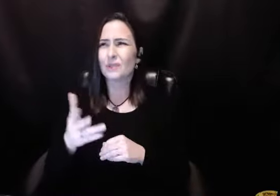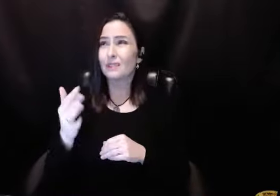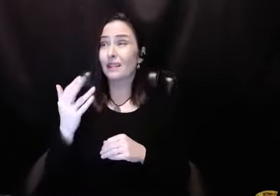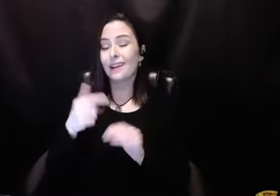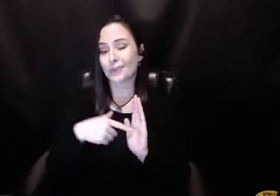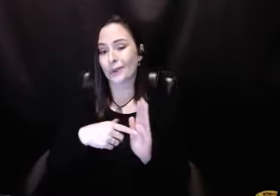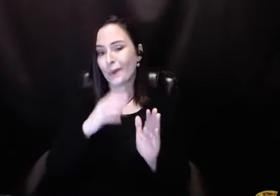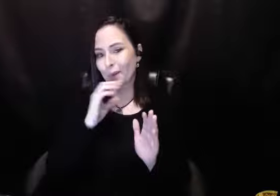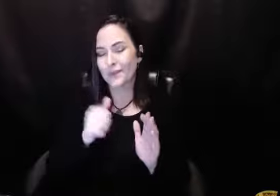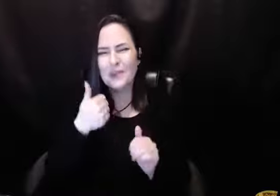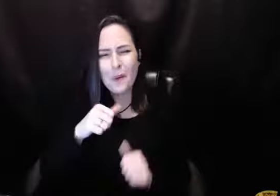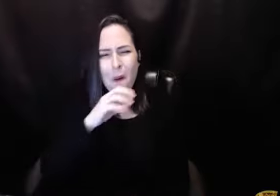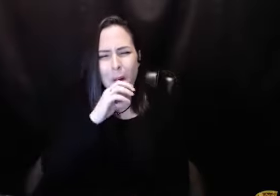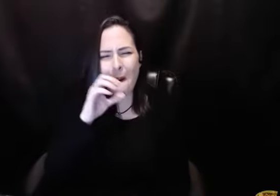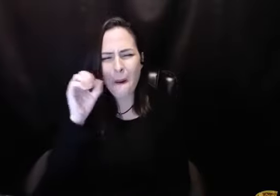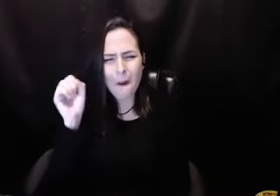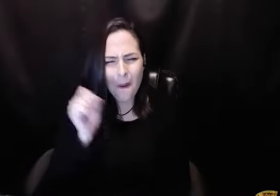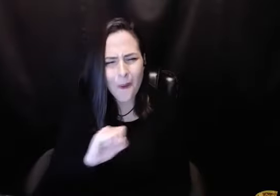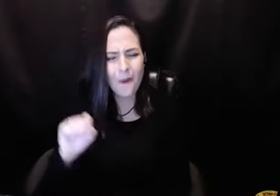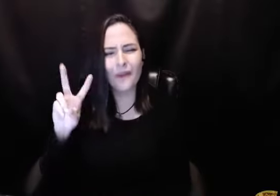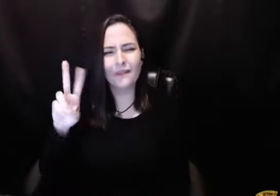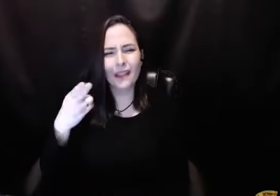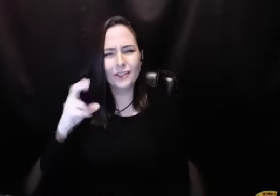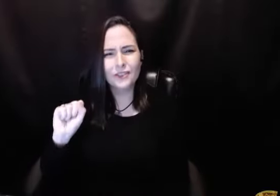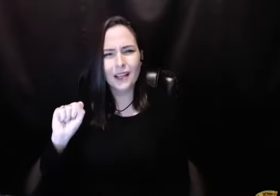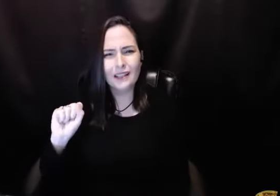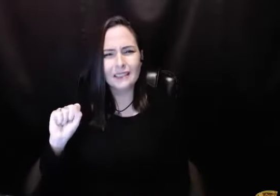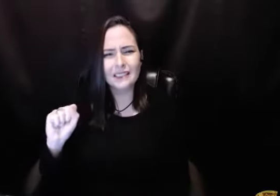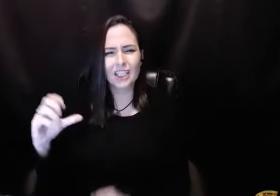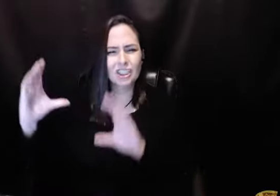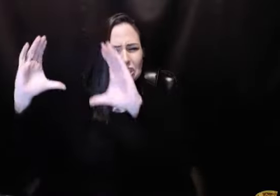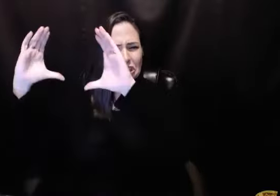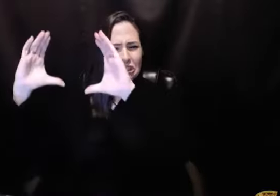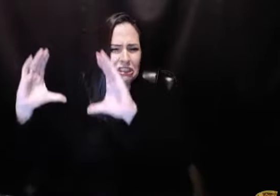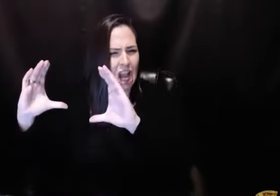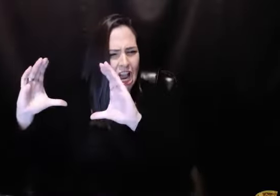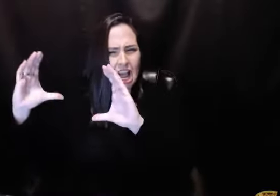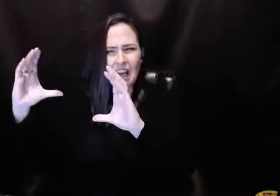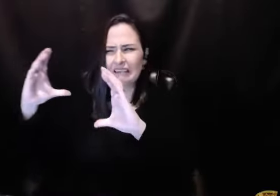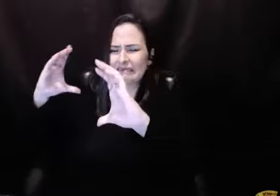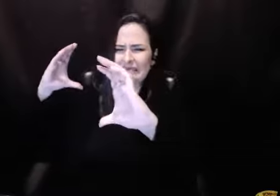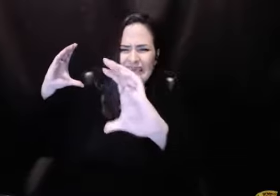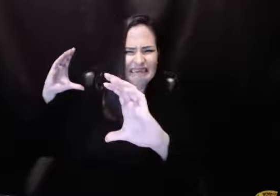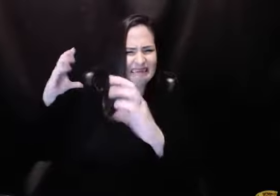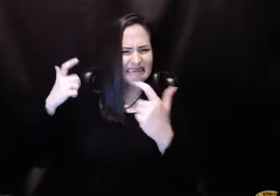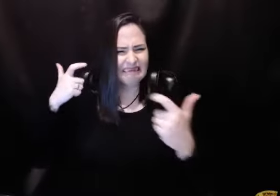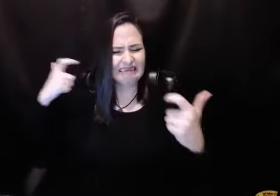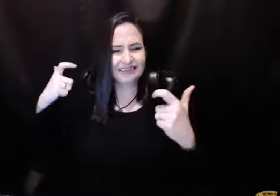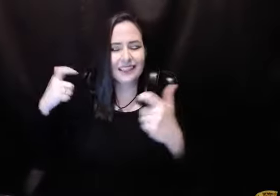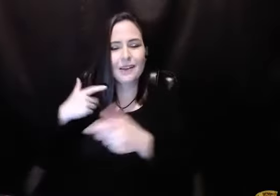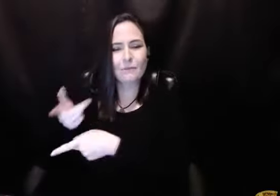experience because after I recorded it, I mean, this is how long ago this was. Remember those old VHS tape and those VHS